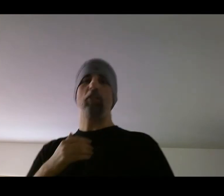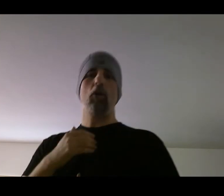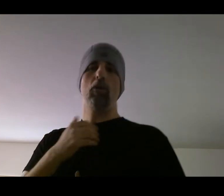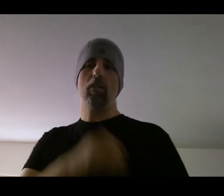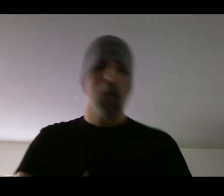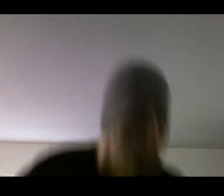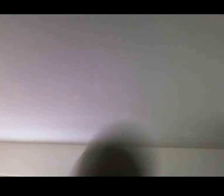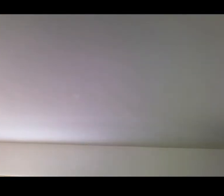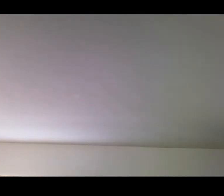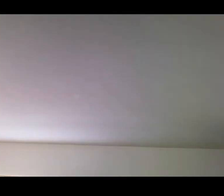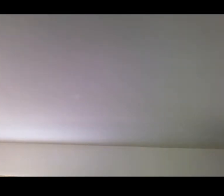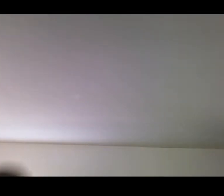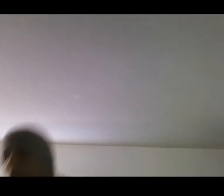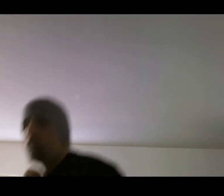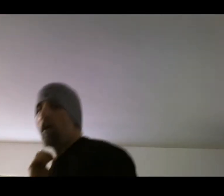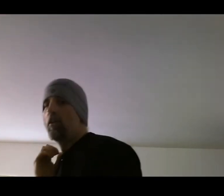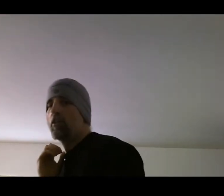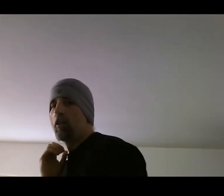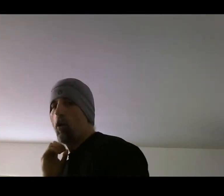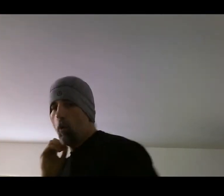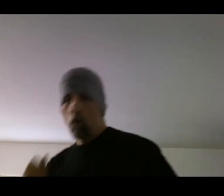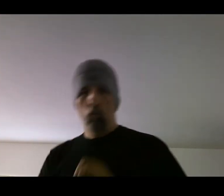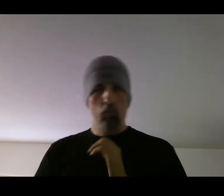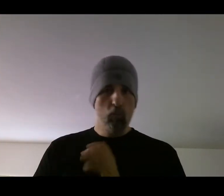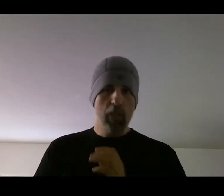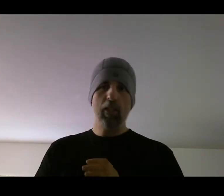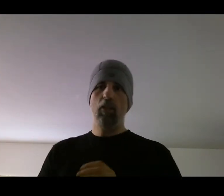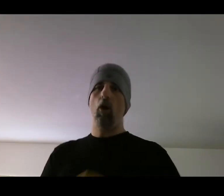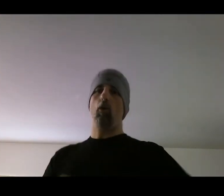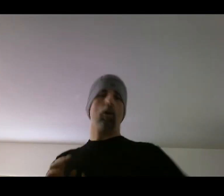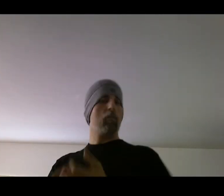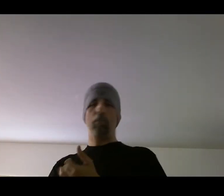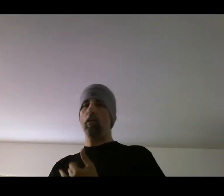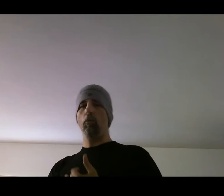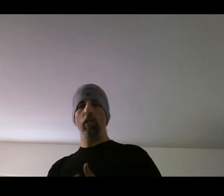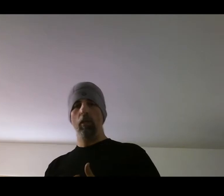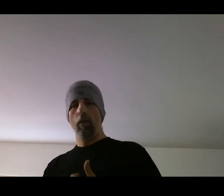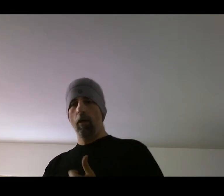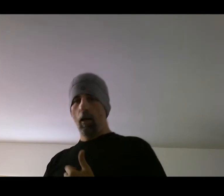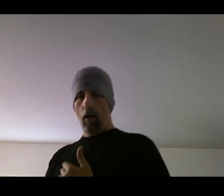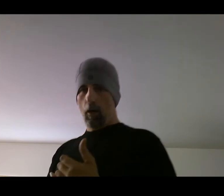show you this, but there are fighters that go really low. Pee Wee, um,